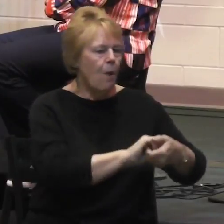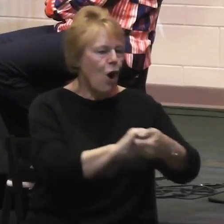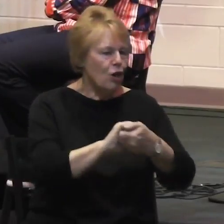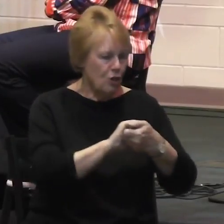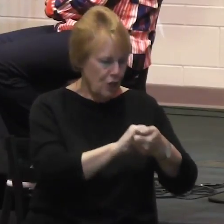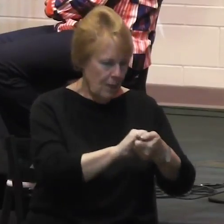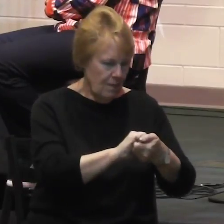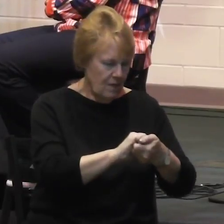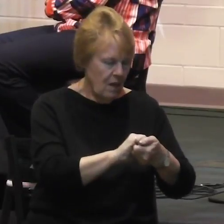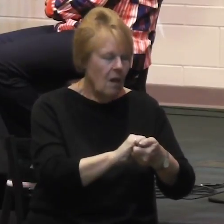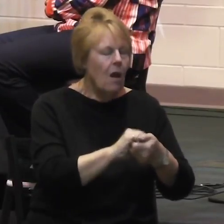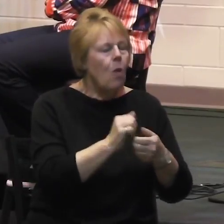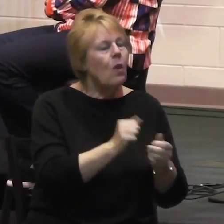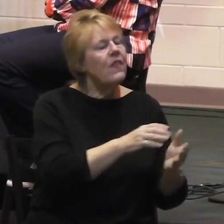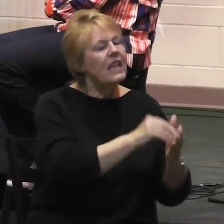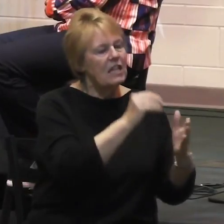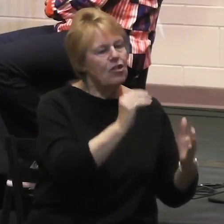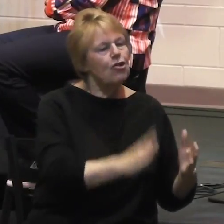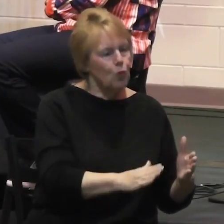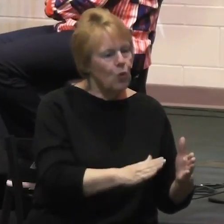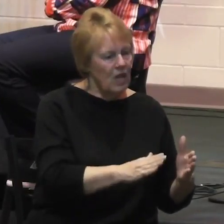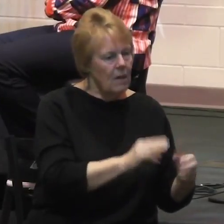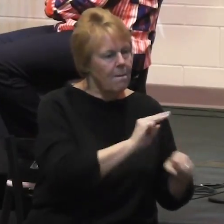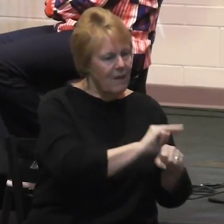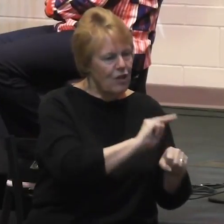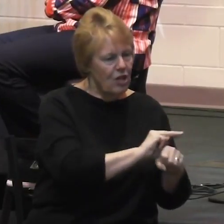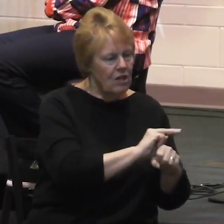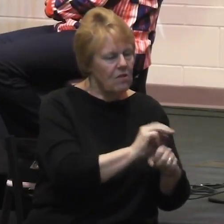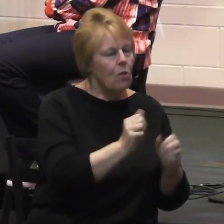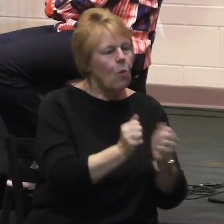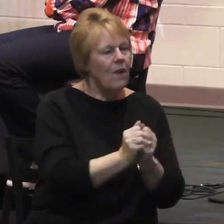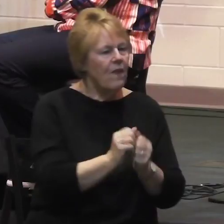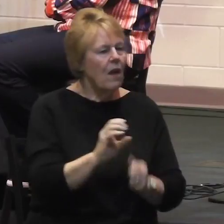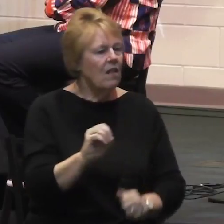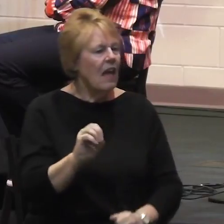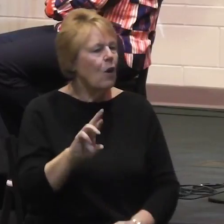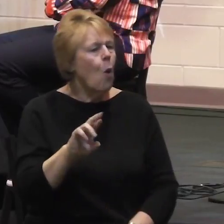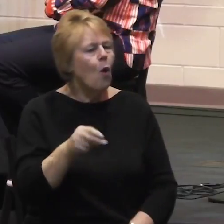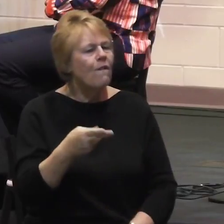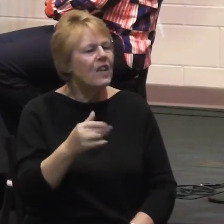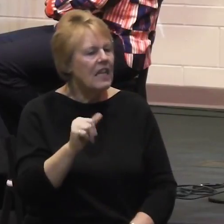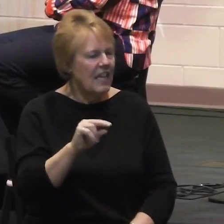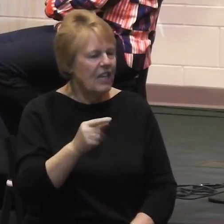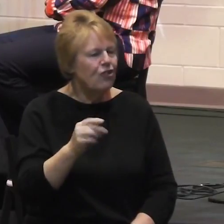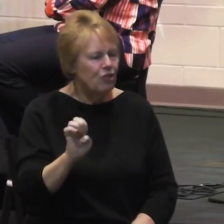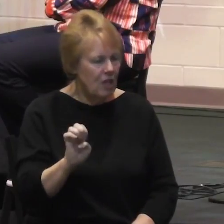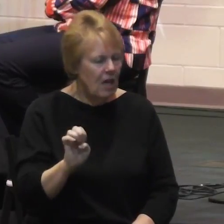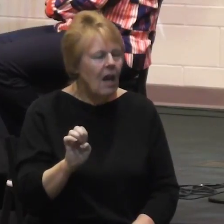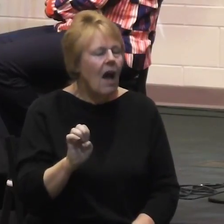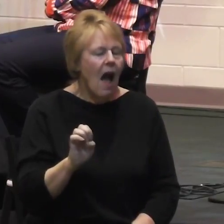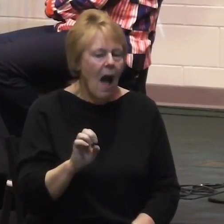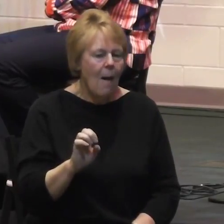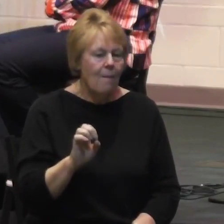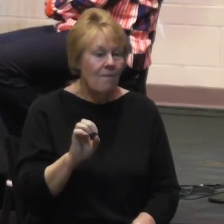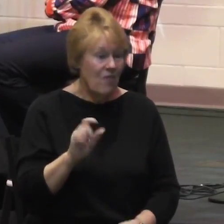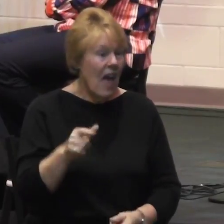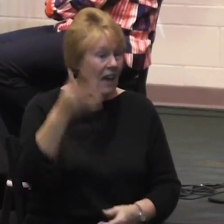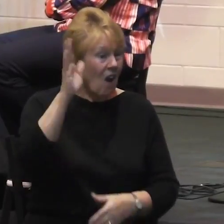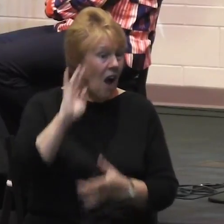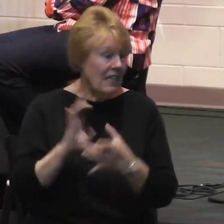the orphanage in West Kenya called Shangalia that our youth pastor, Randy Sensgard, got us connected with years ago.